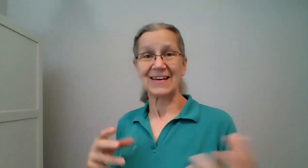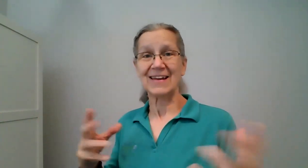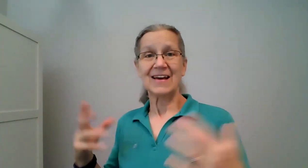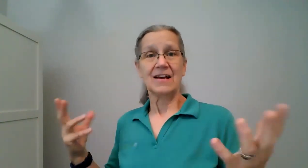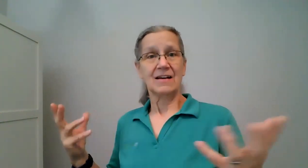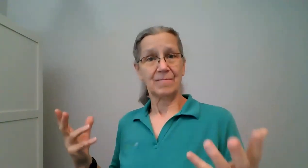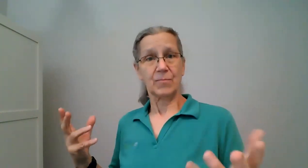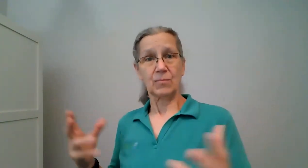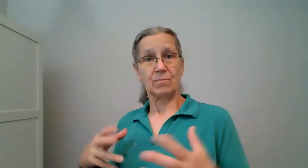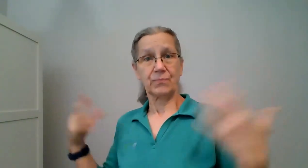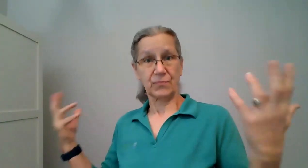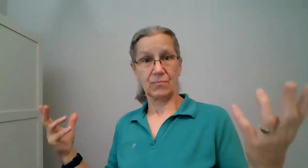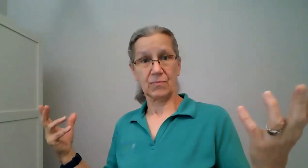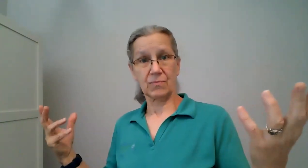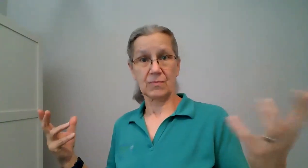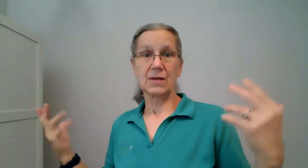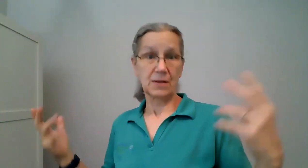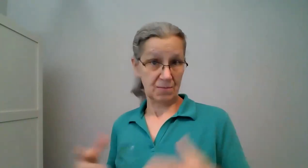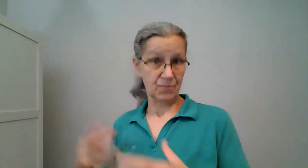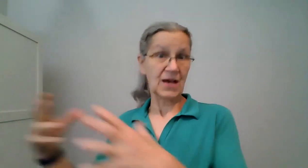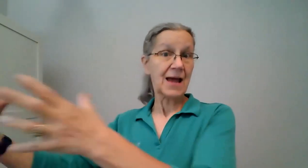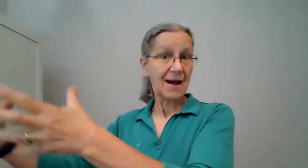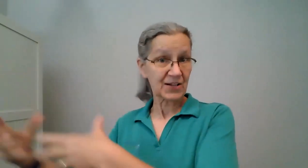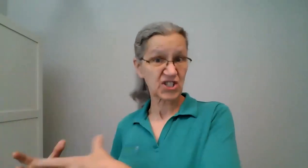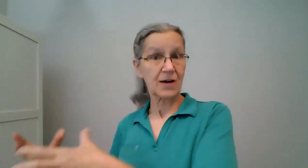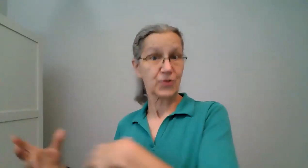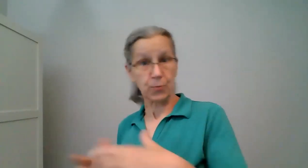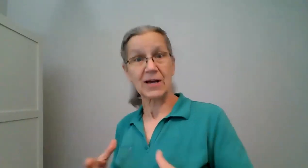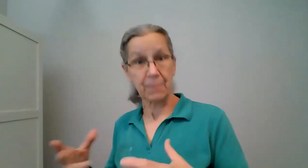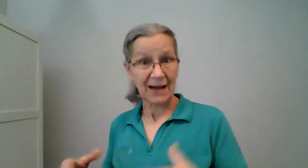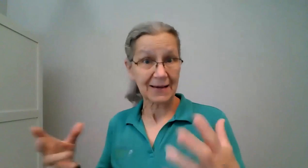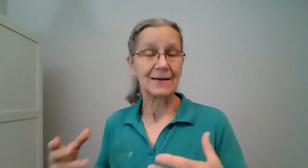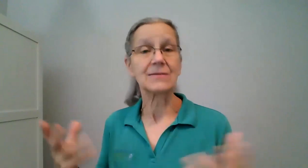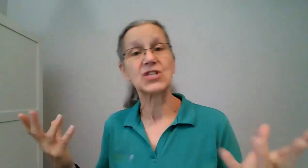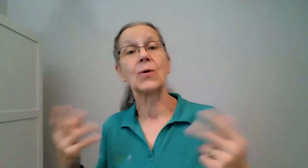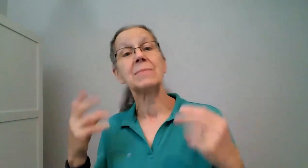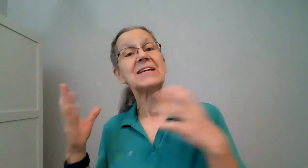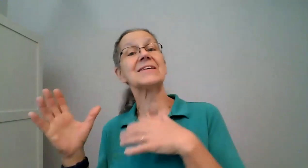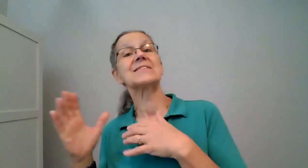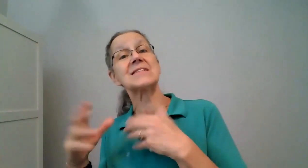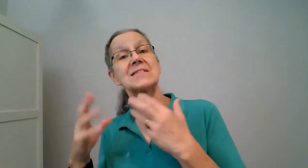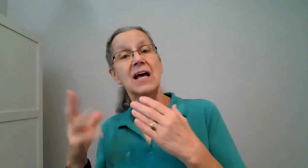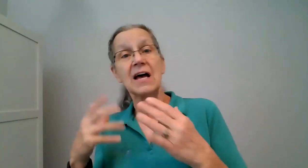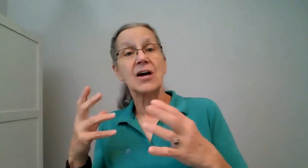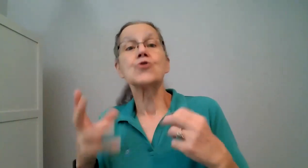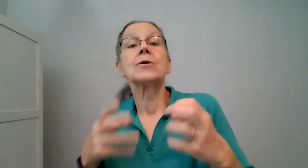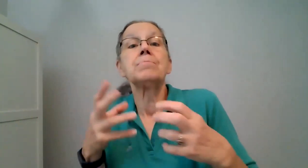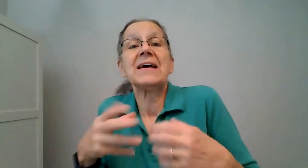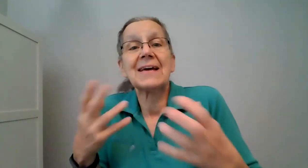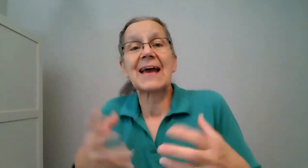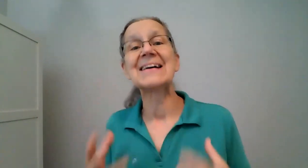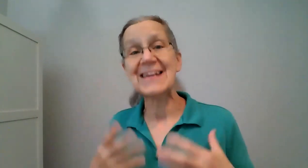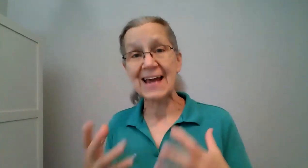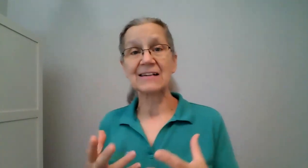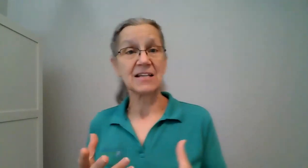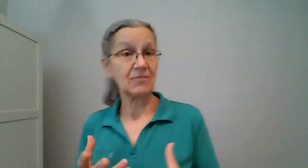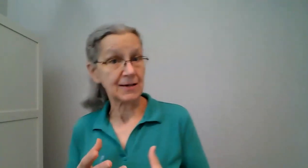then then having stuff you're bringing back in so i mean it's this you could pick any activity